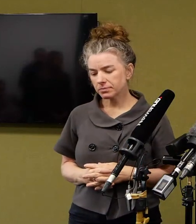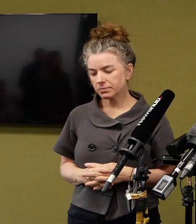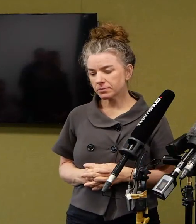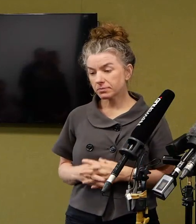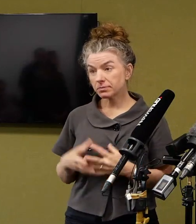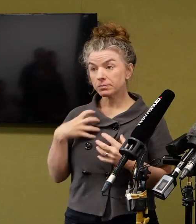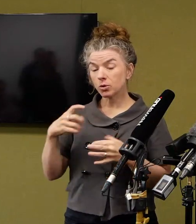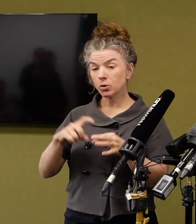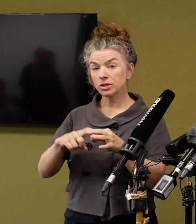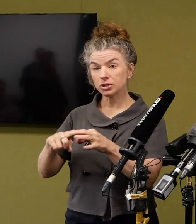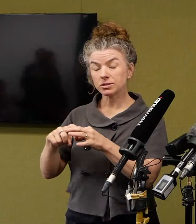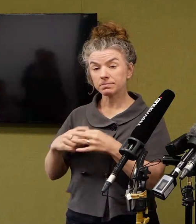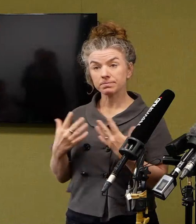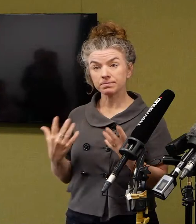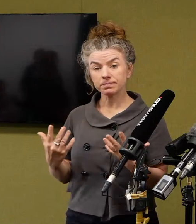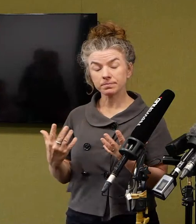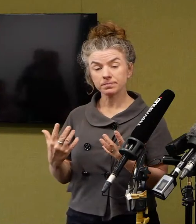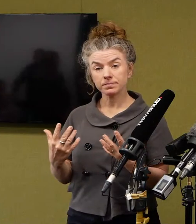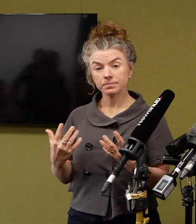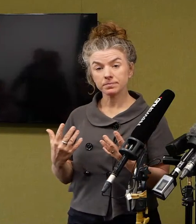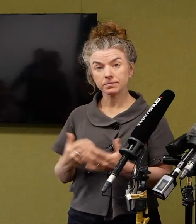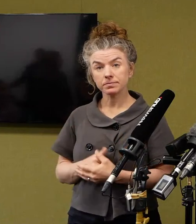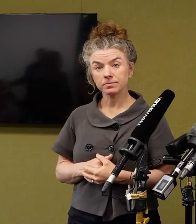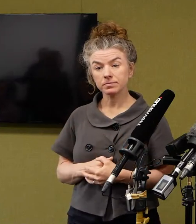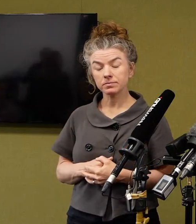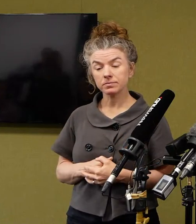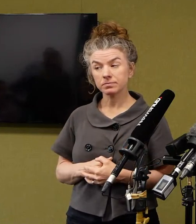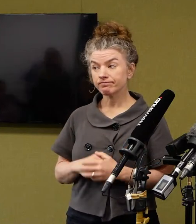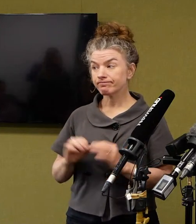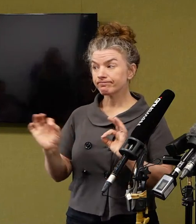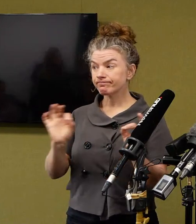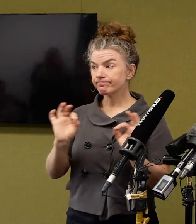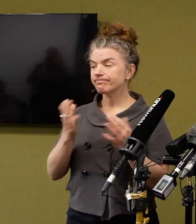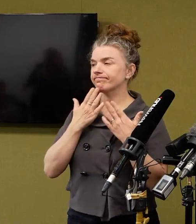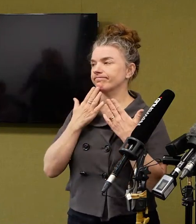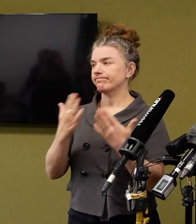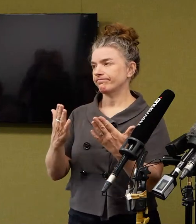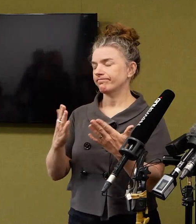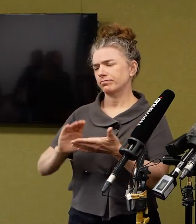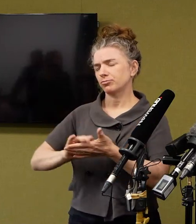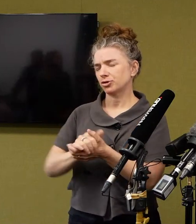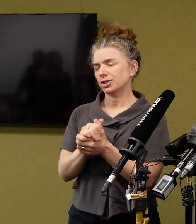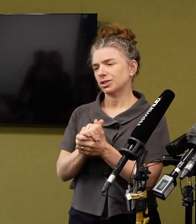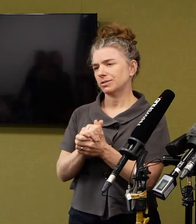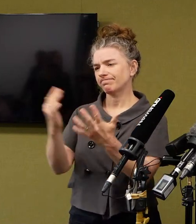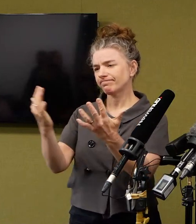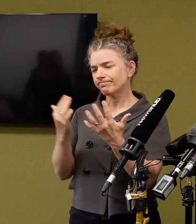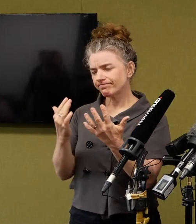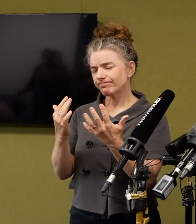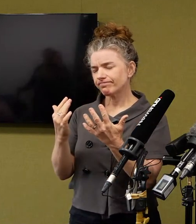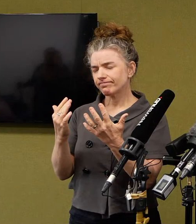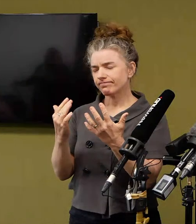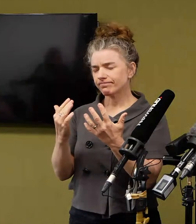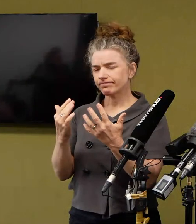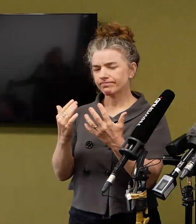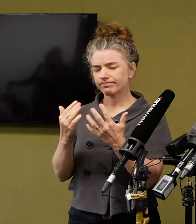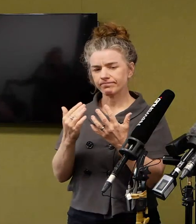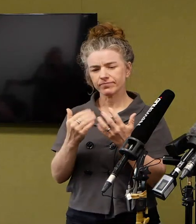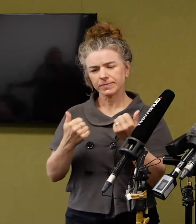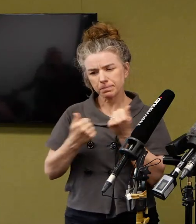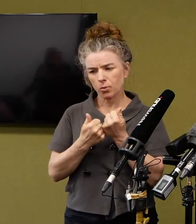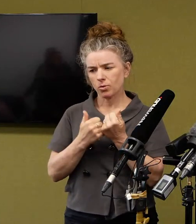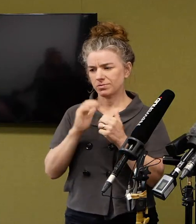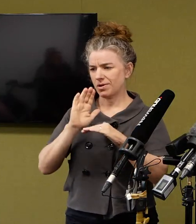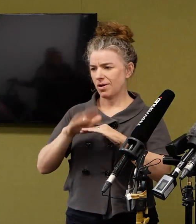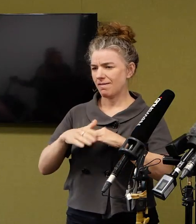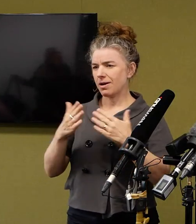Any other questions about anything I've spoken about? If not, thank you very much. I really appreciate your ongoing interest and support